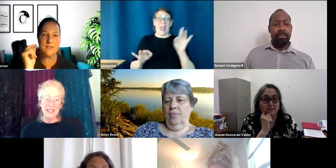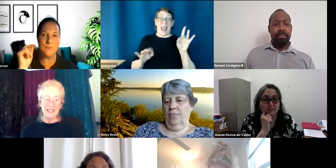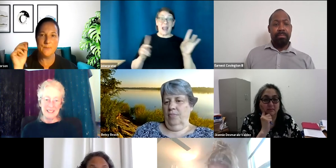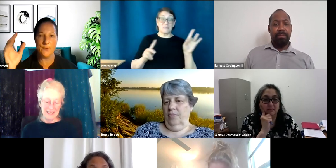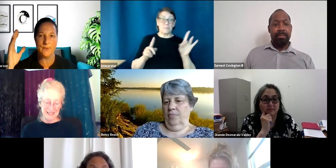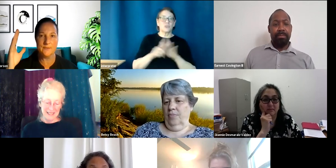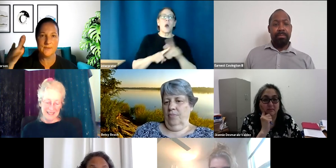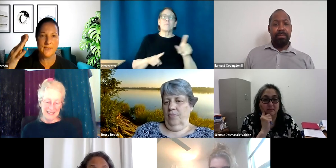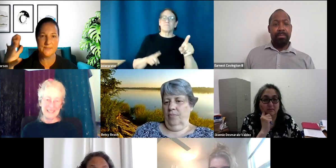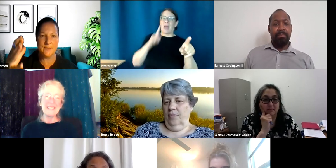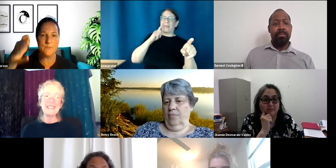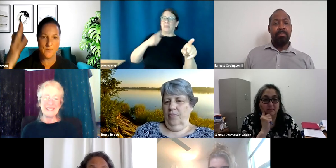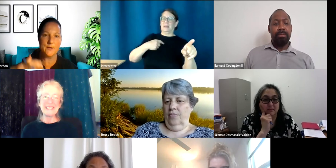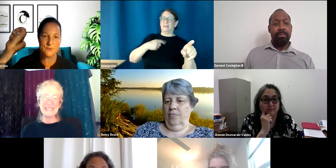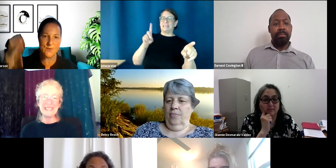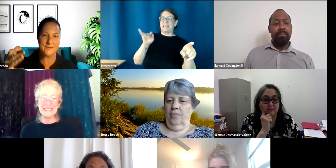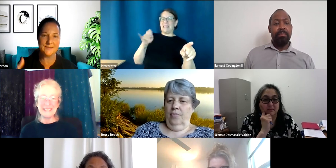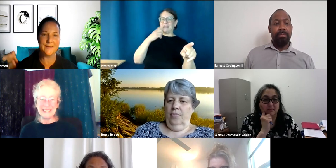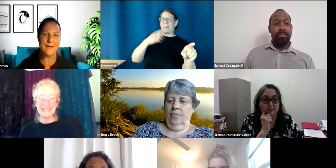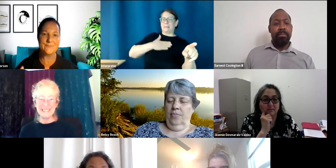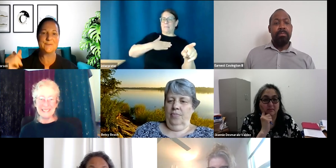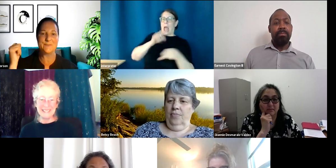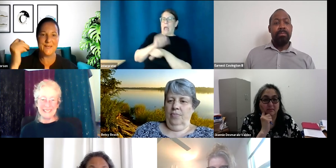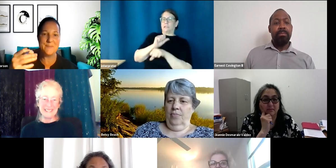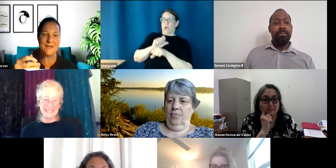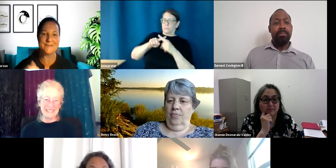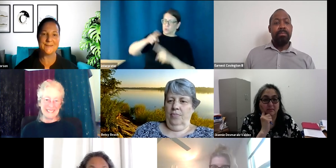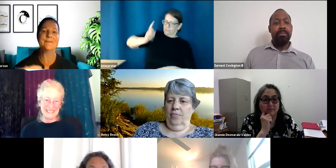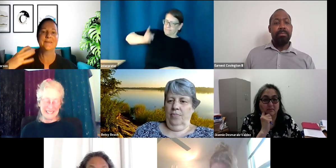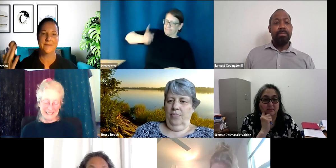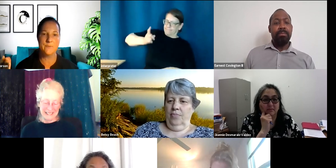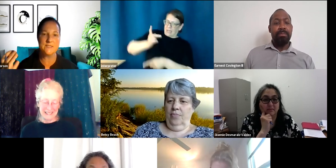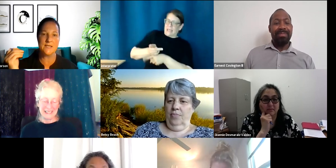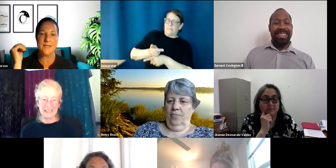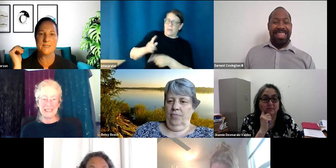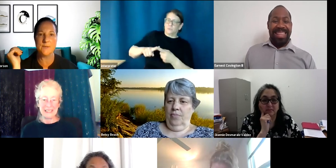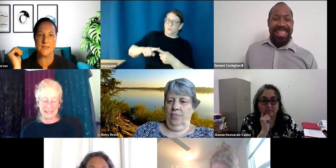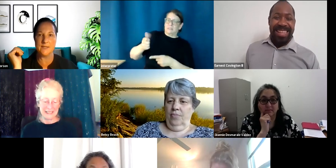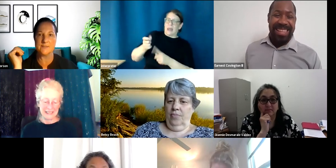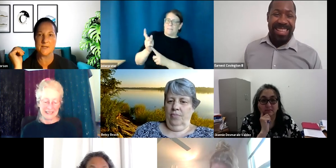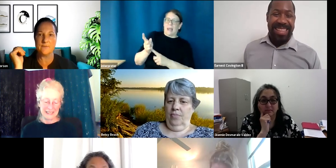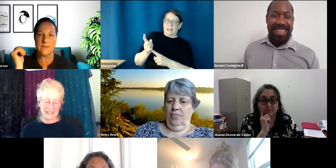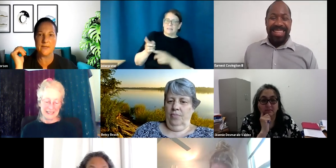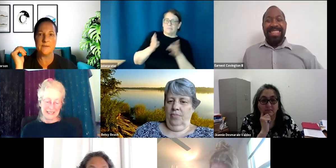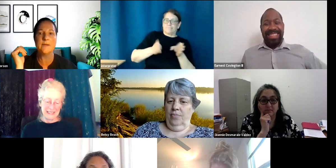to keep people like, keep them on track that they have 10 minutes. And, and we say that at the beginning and stuff, and then